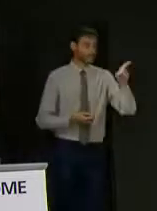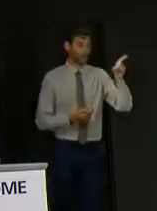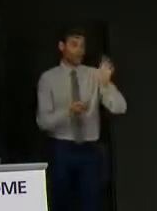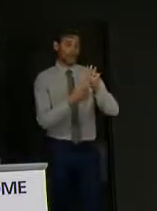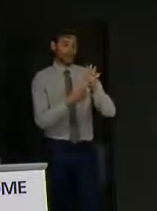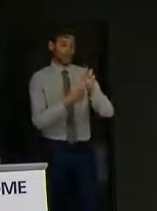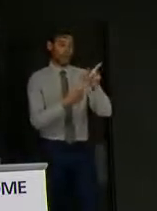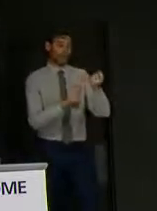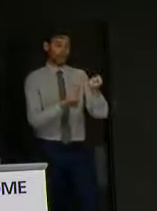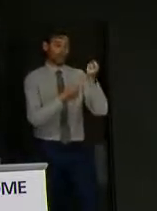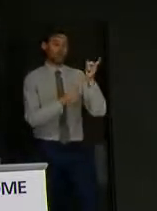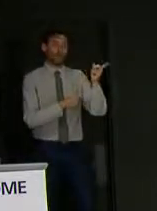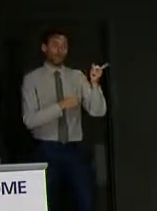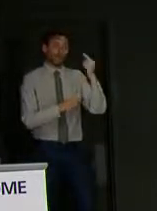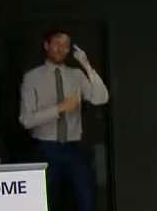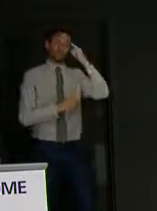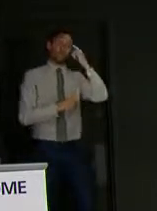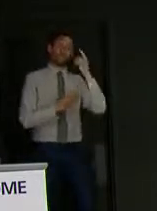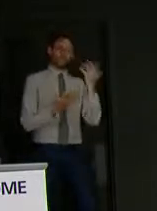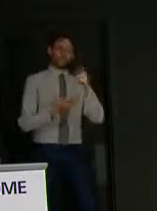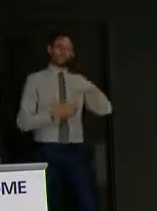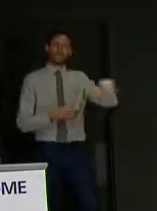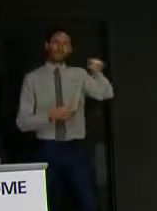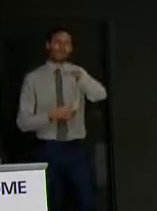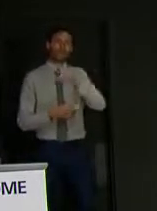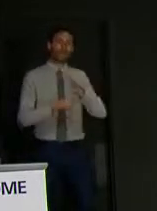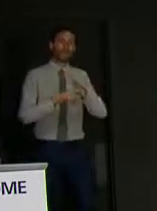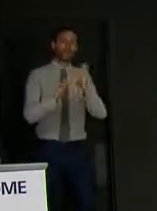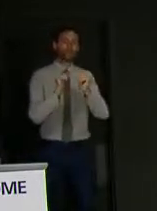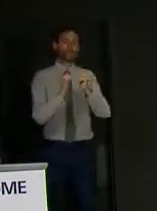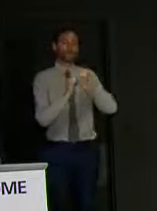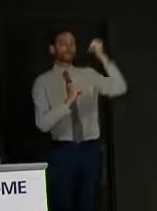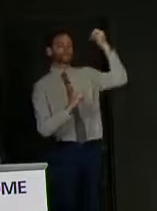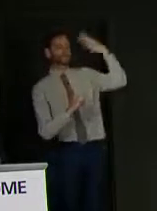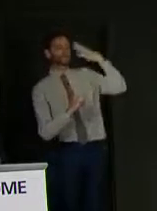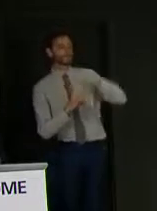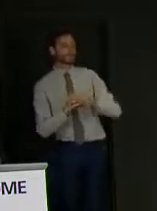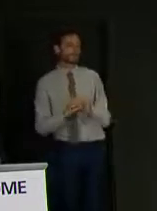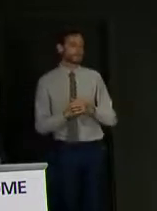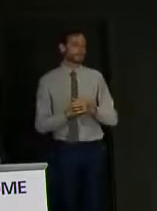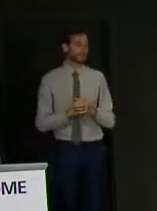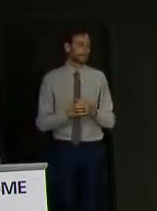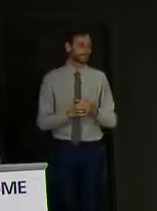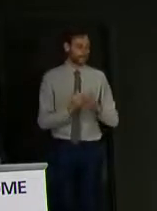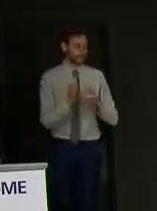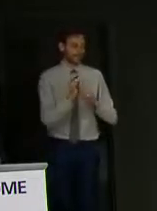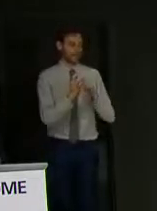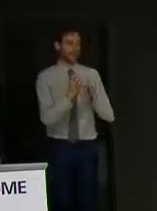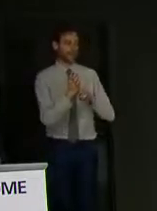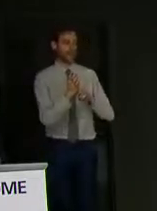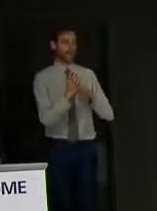everybody should bear in mind, particularly over this weekend. Michael Blackley from the Daily Mail.